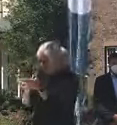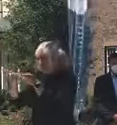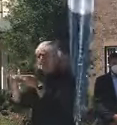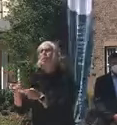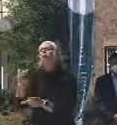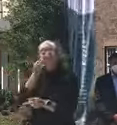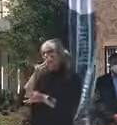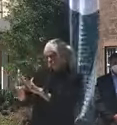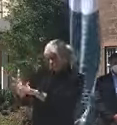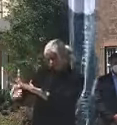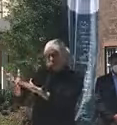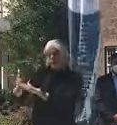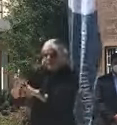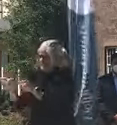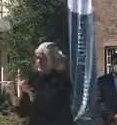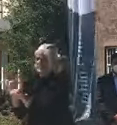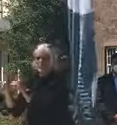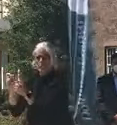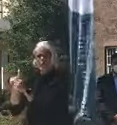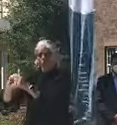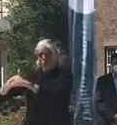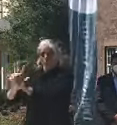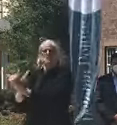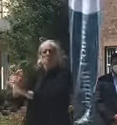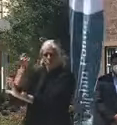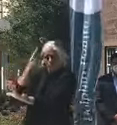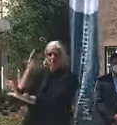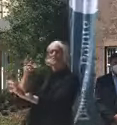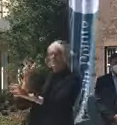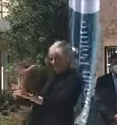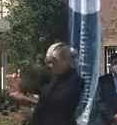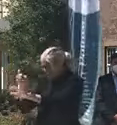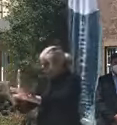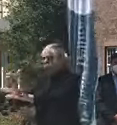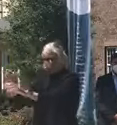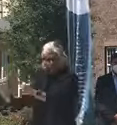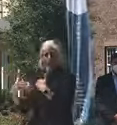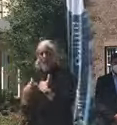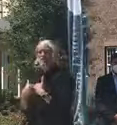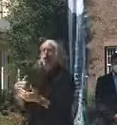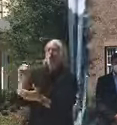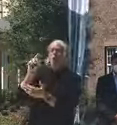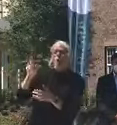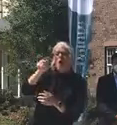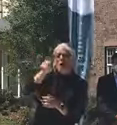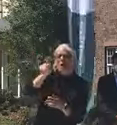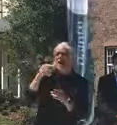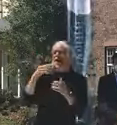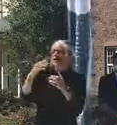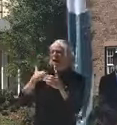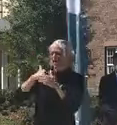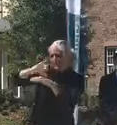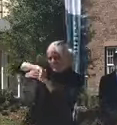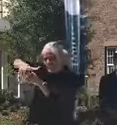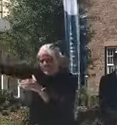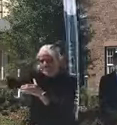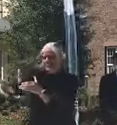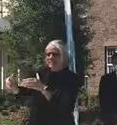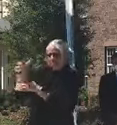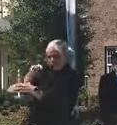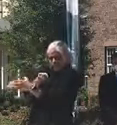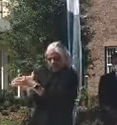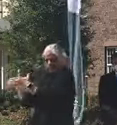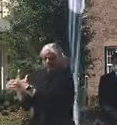patient and do appropriate isolation procedures. They have negative pressure rooms. They have an ability to isolate. But we have far more